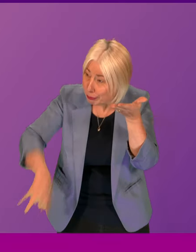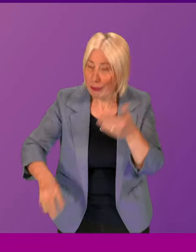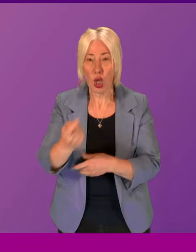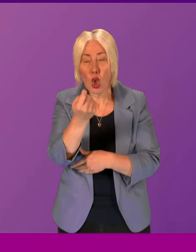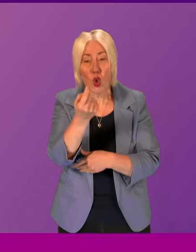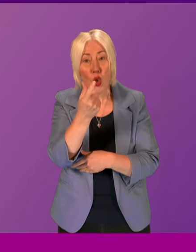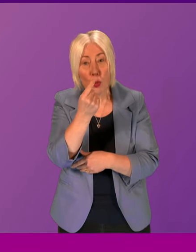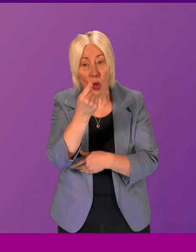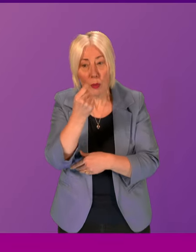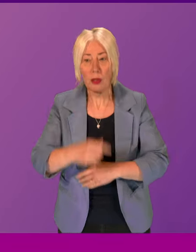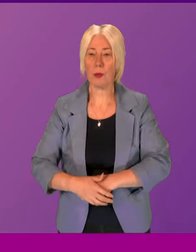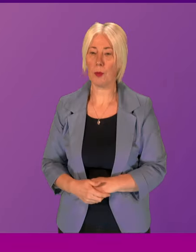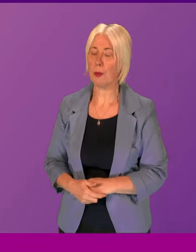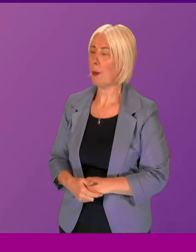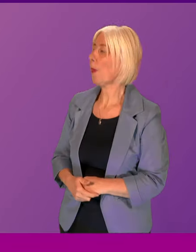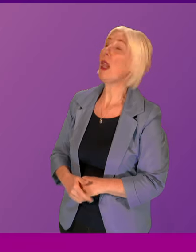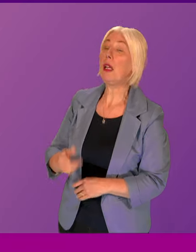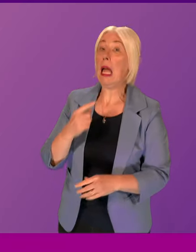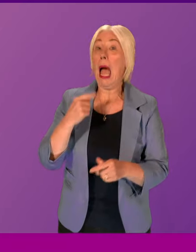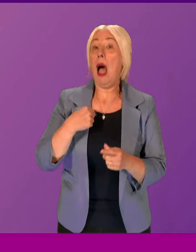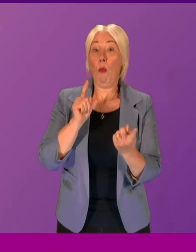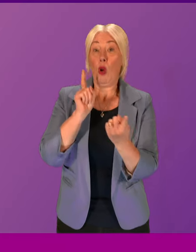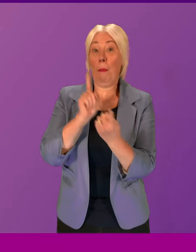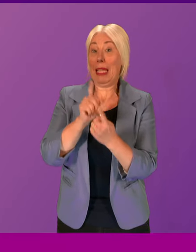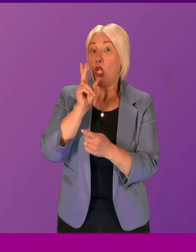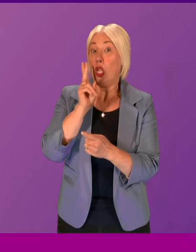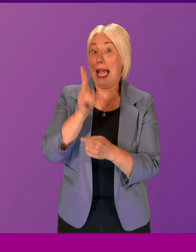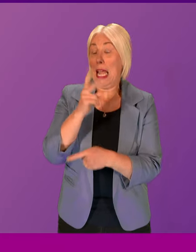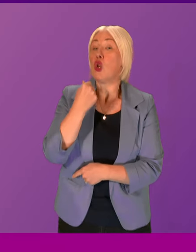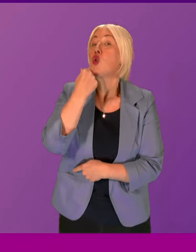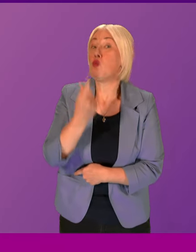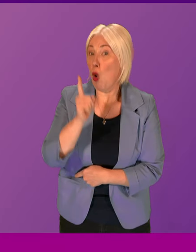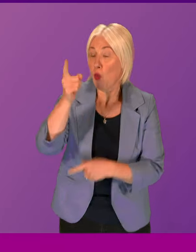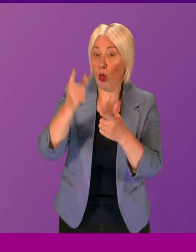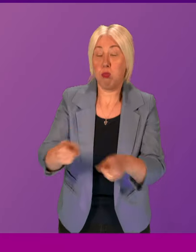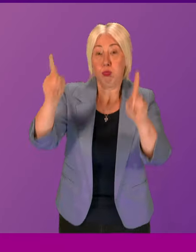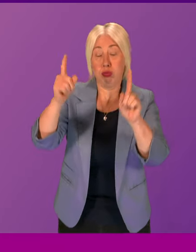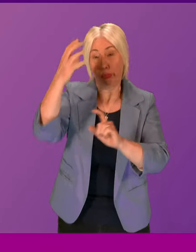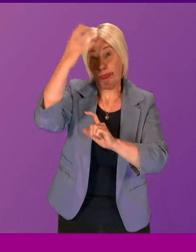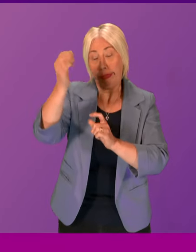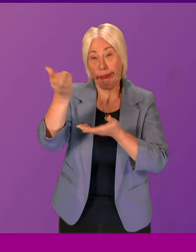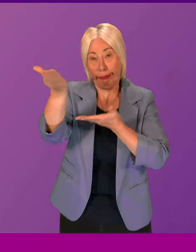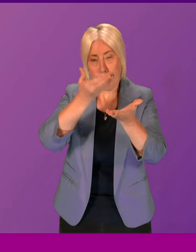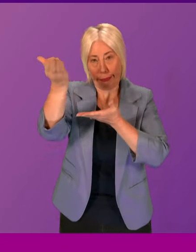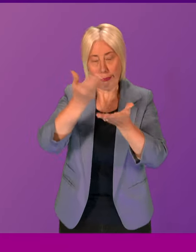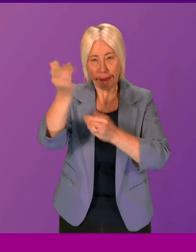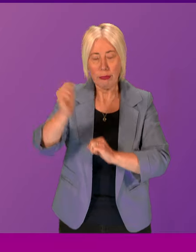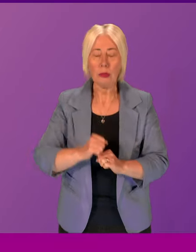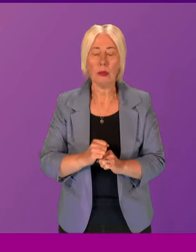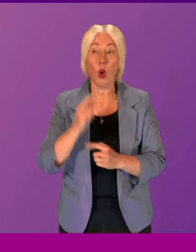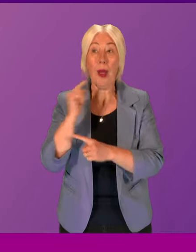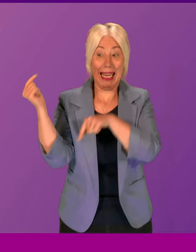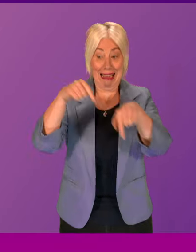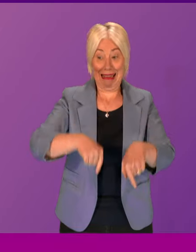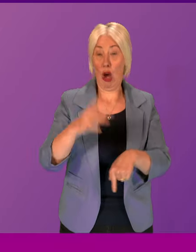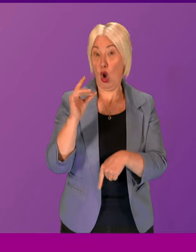The Lord Advocate and I are due to speak again tomorrow, I believe. But what I would say to Douglas Ross is that the Lord Advocate, when she was speaking in the